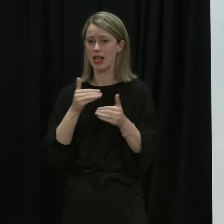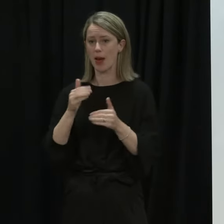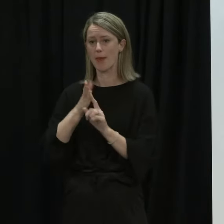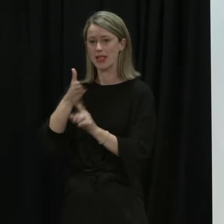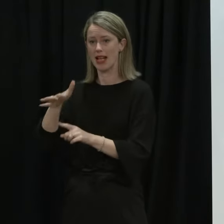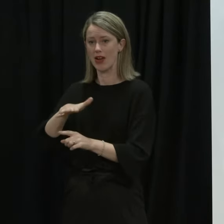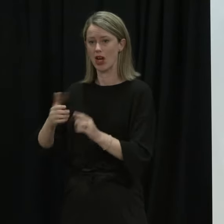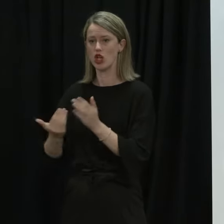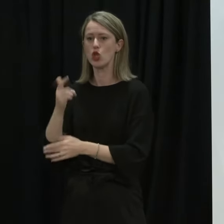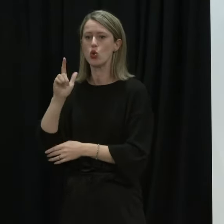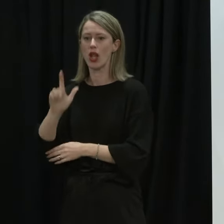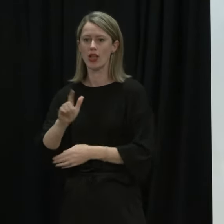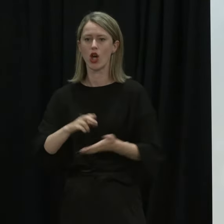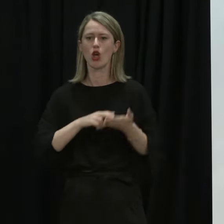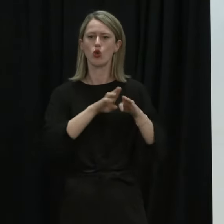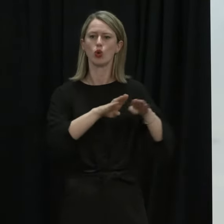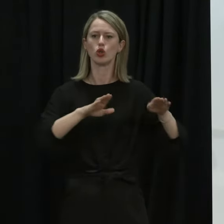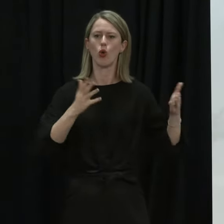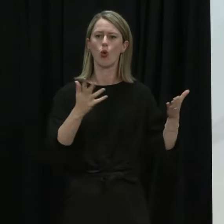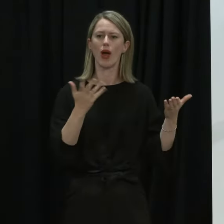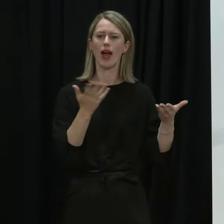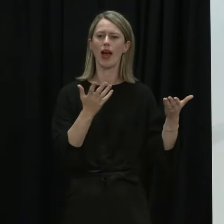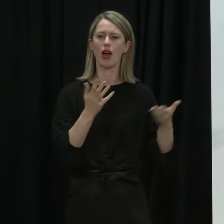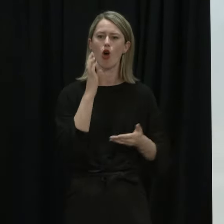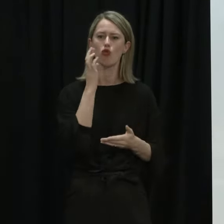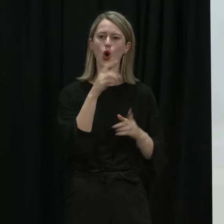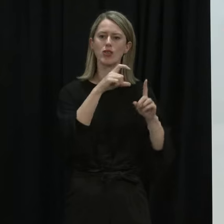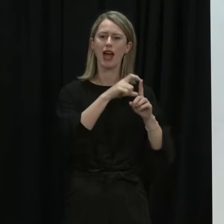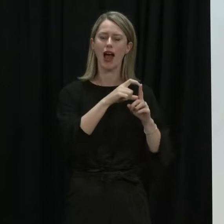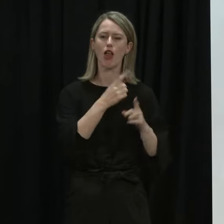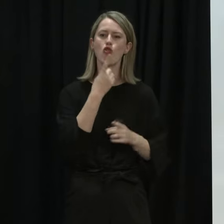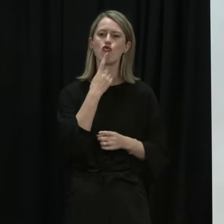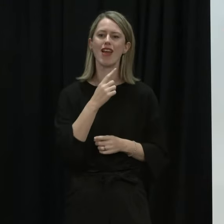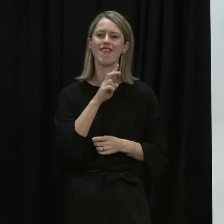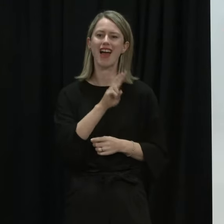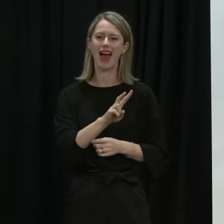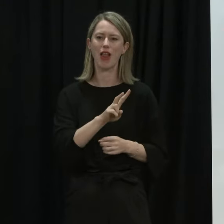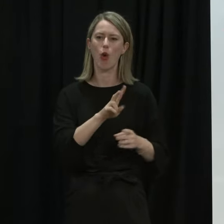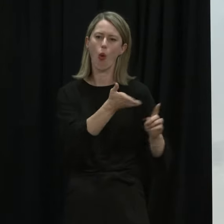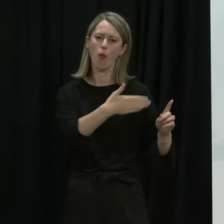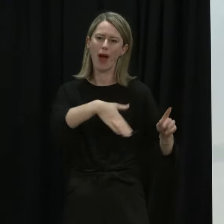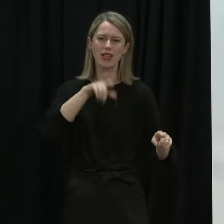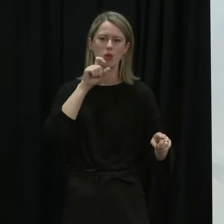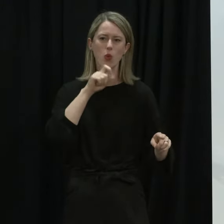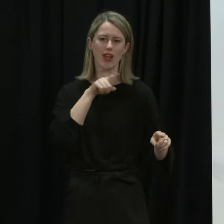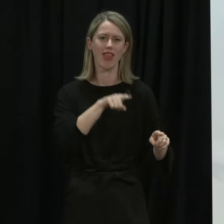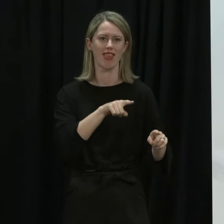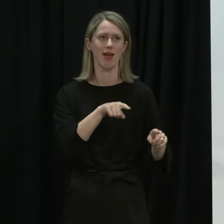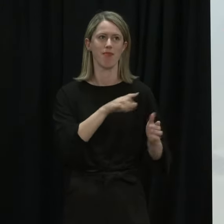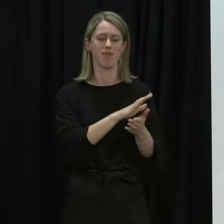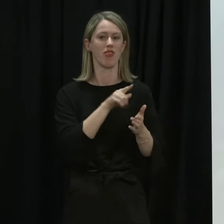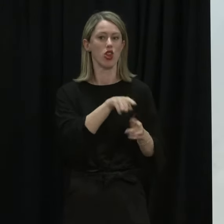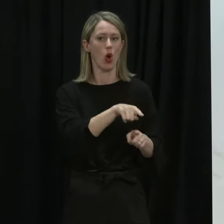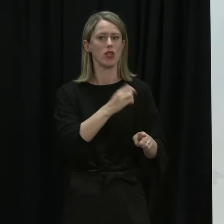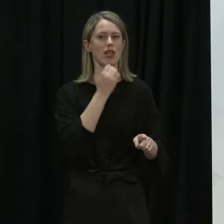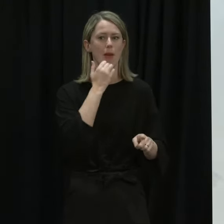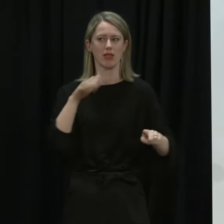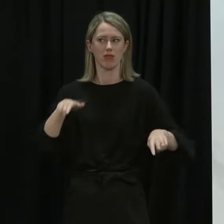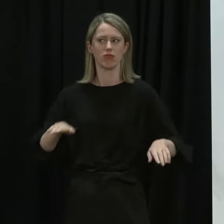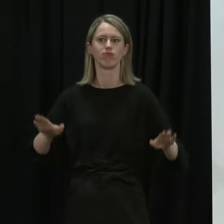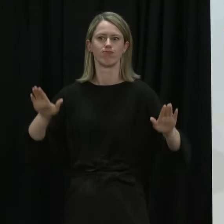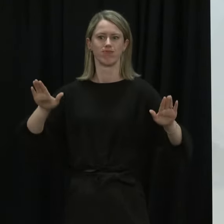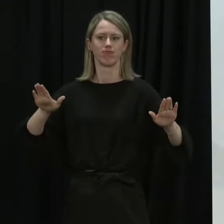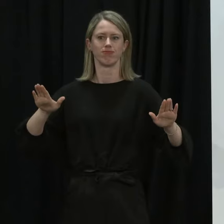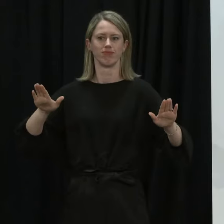in New Lynn and the north shore suburbs of Rosedale, Redvale and Bayswater, where the positivity rates were a bit higher